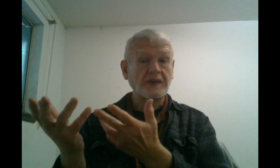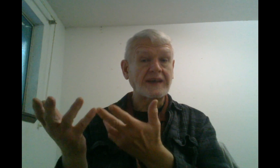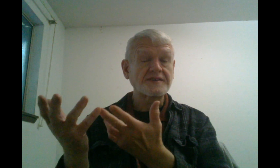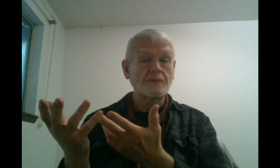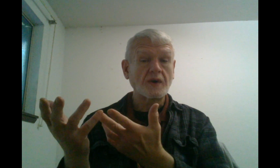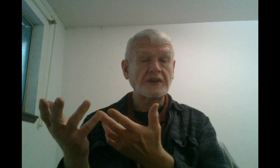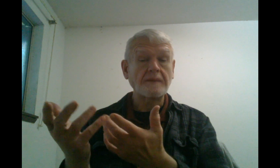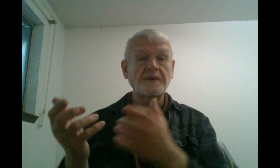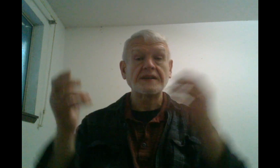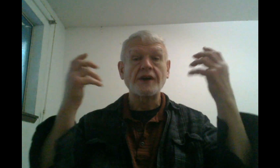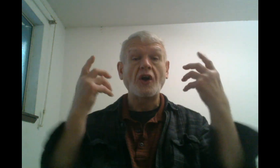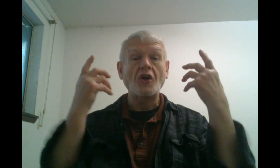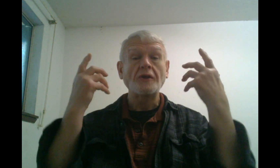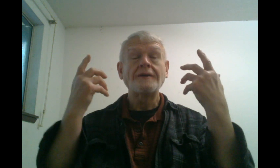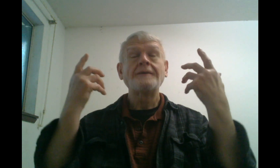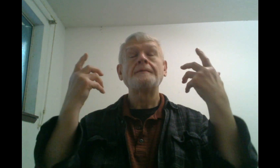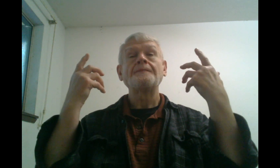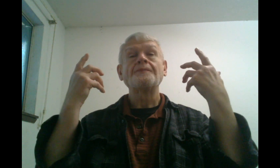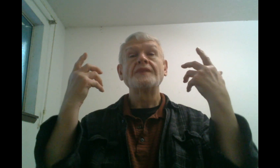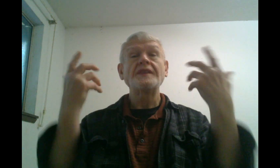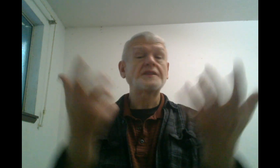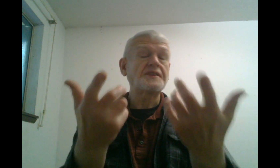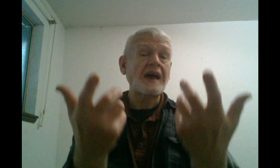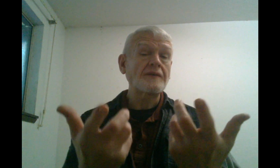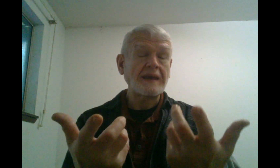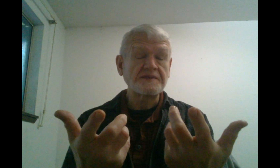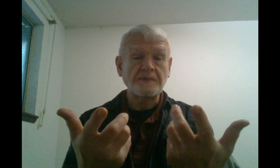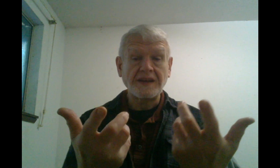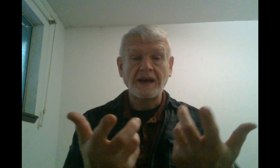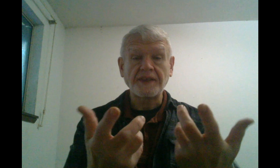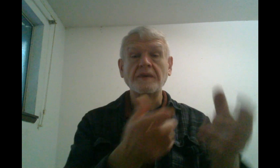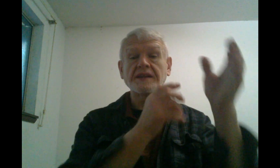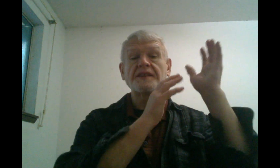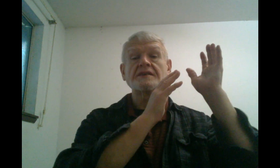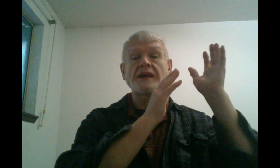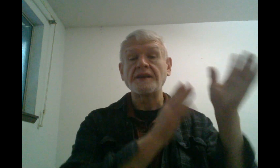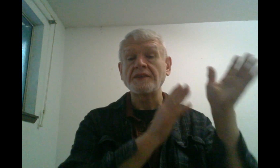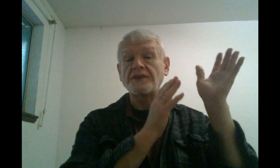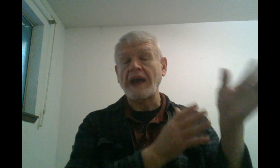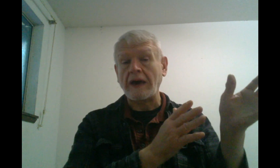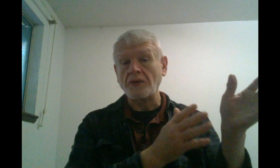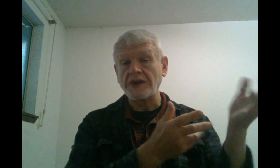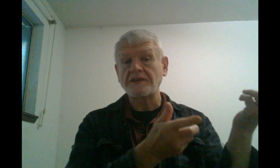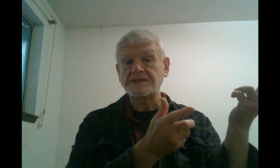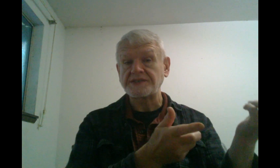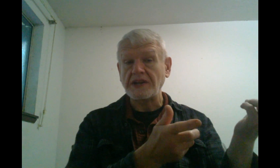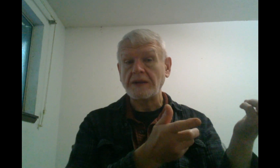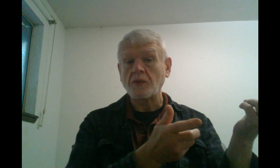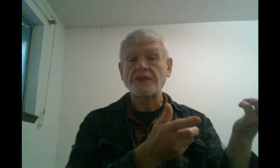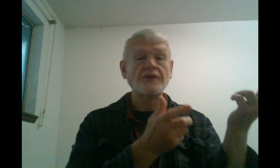get some word yet, but it's all, the town names mean nothing, but there's another town, another city where they're